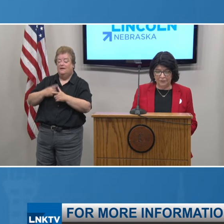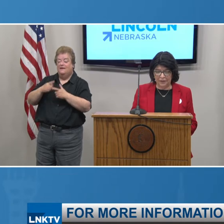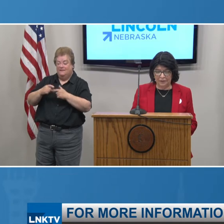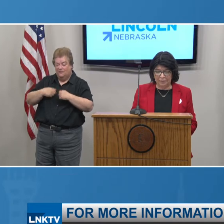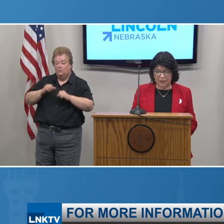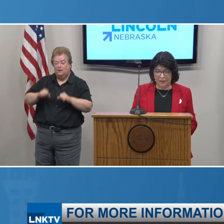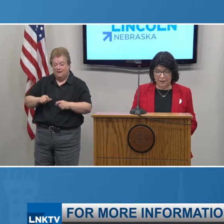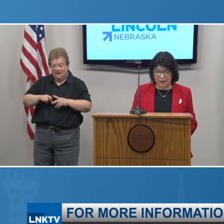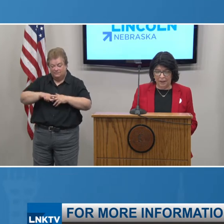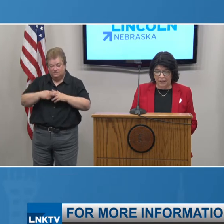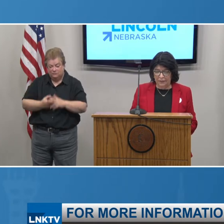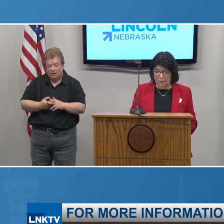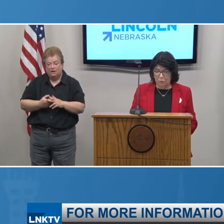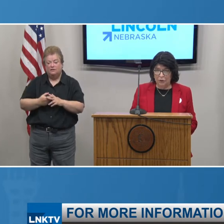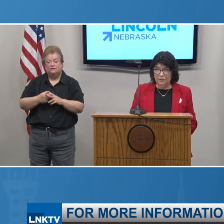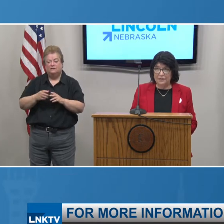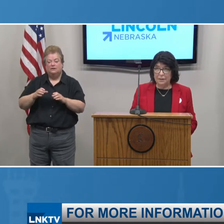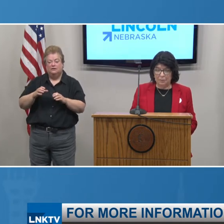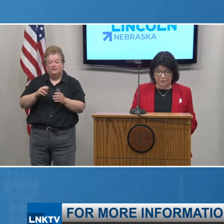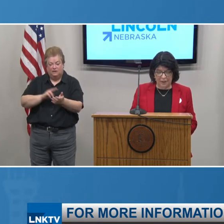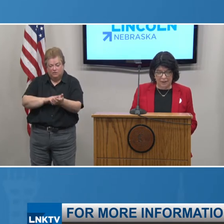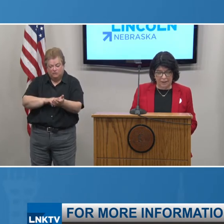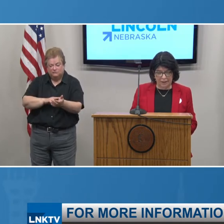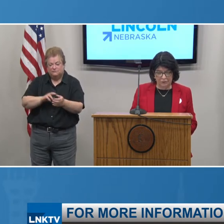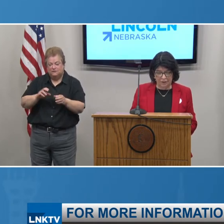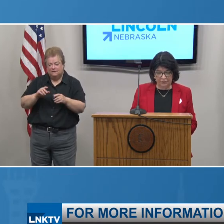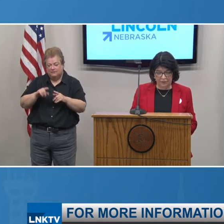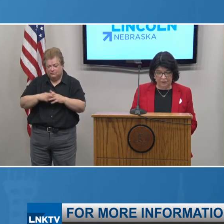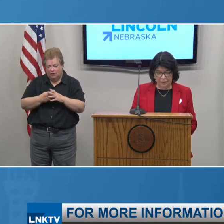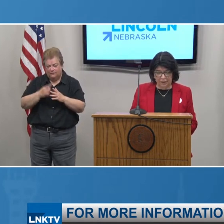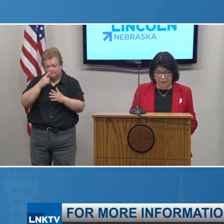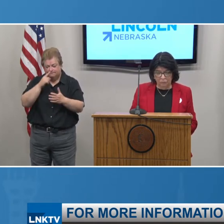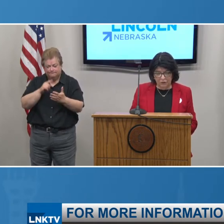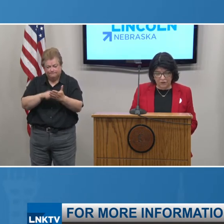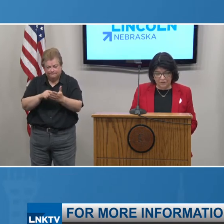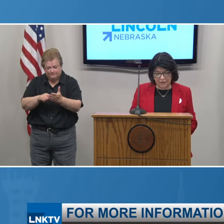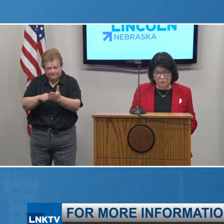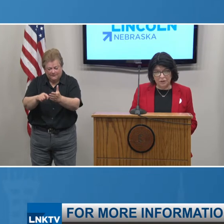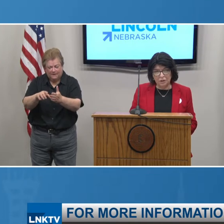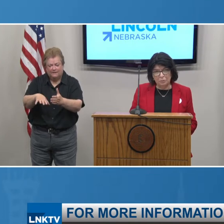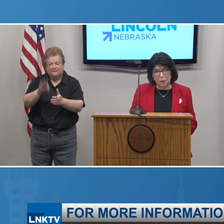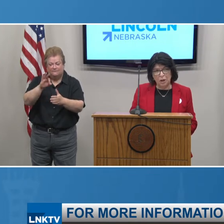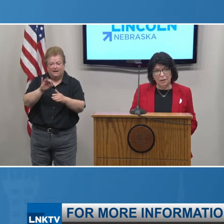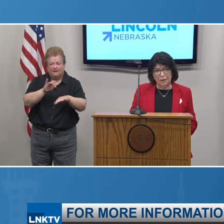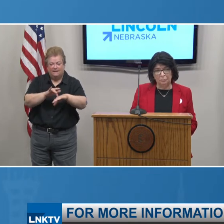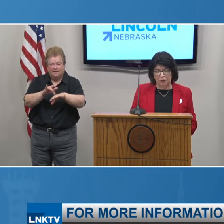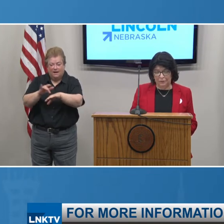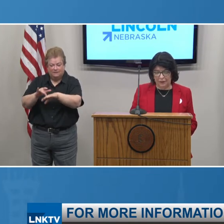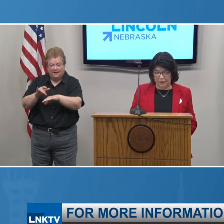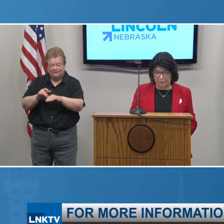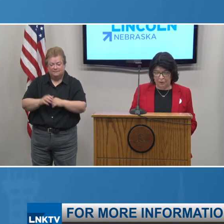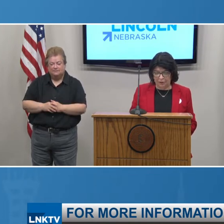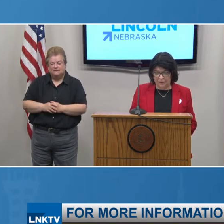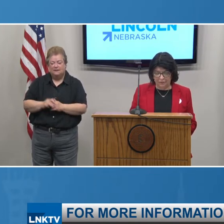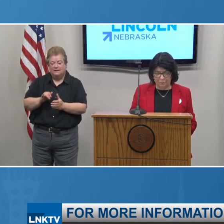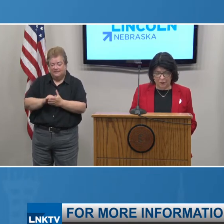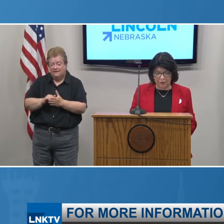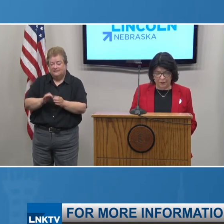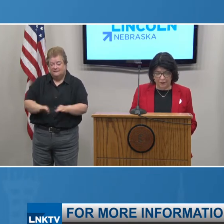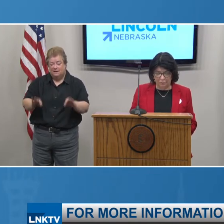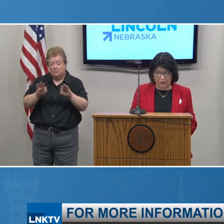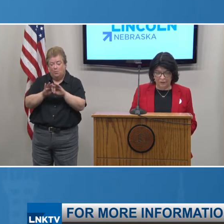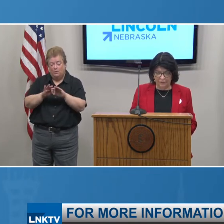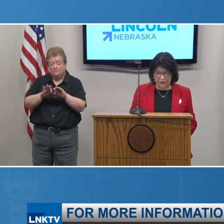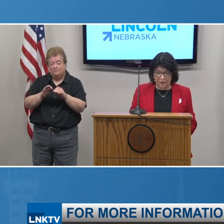health nurses can begin the important step of contact tracing, which is the critical part in preventing community